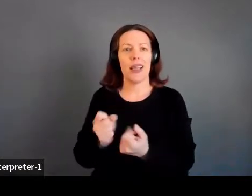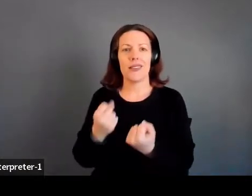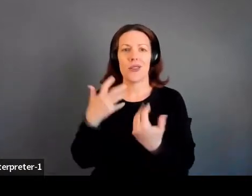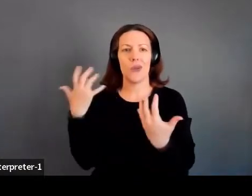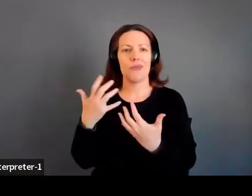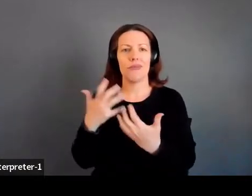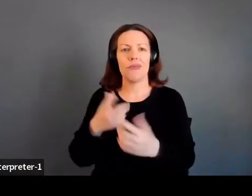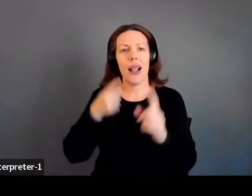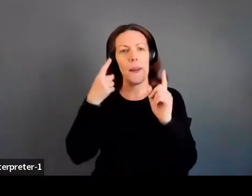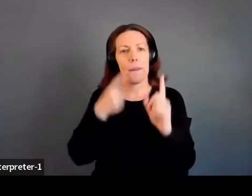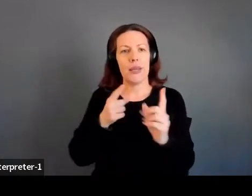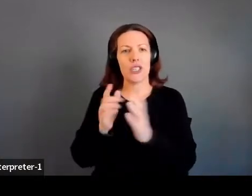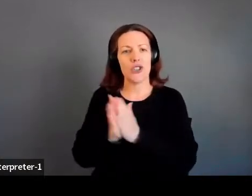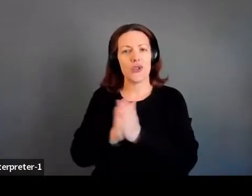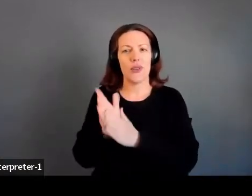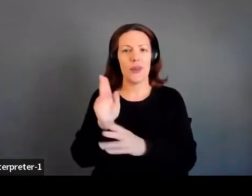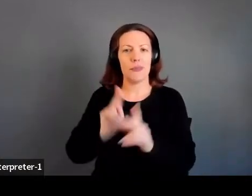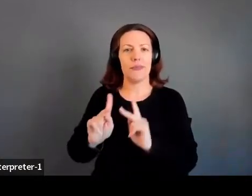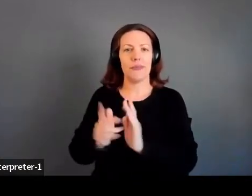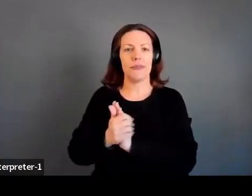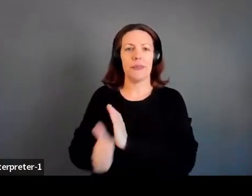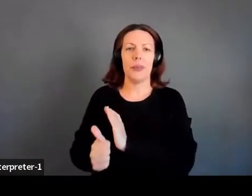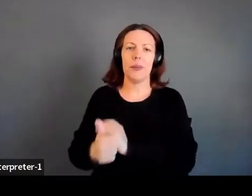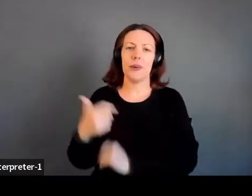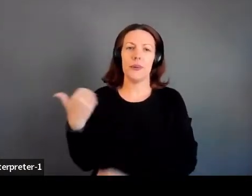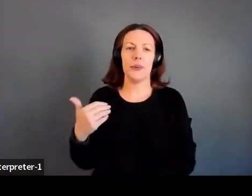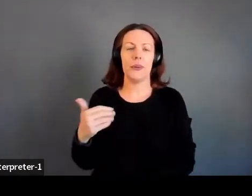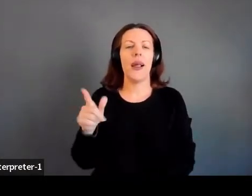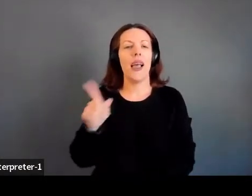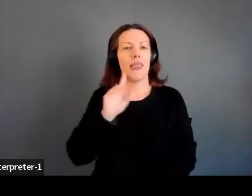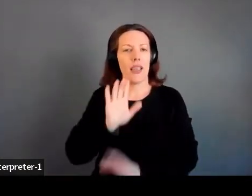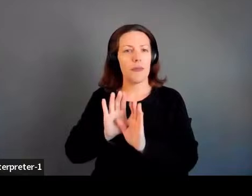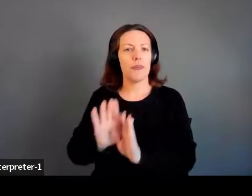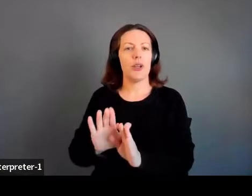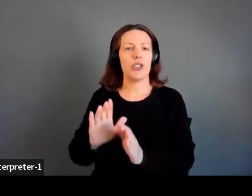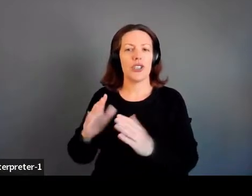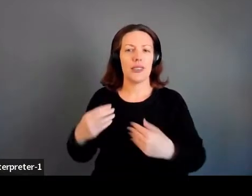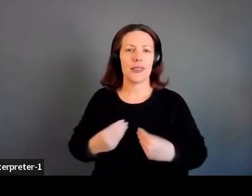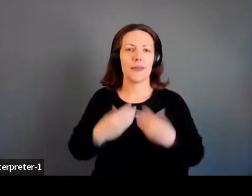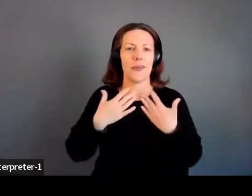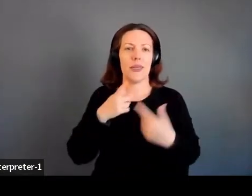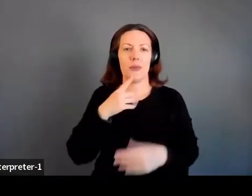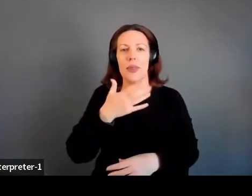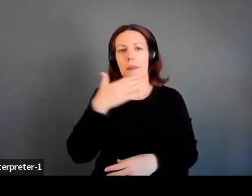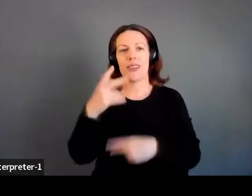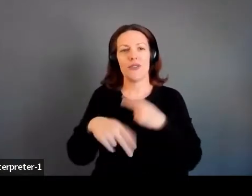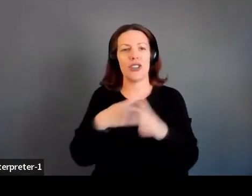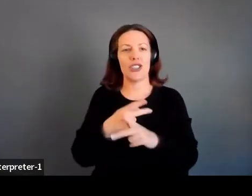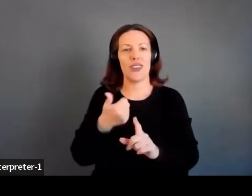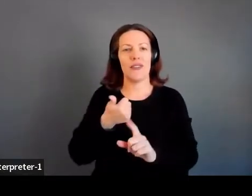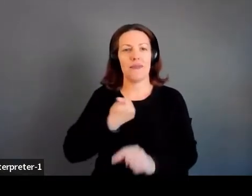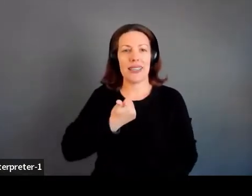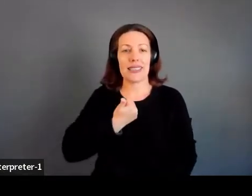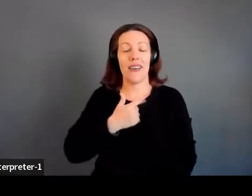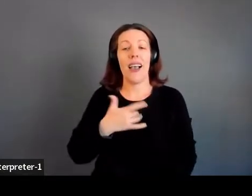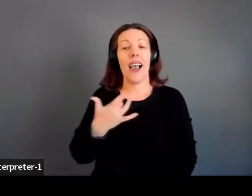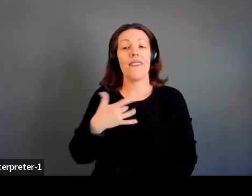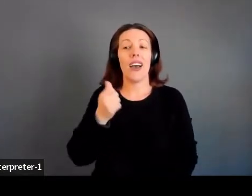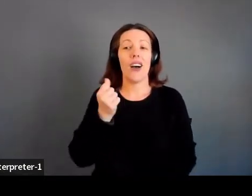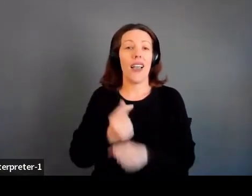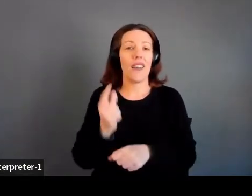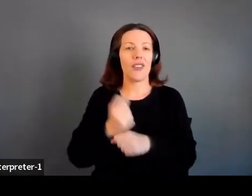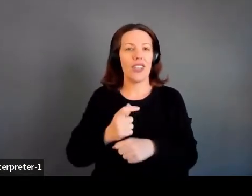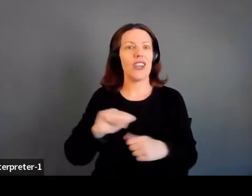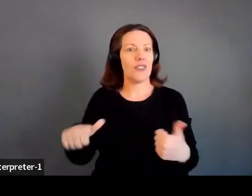mission driven group of talents. They have pushed me to be the best version of myself. I've felt challenged every year of my